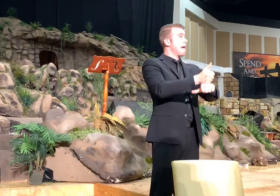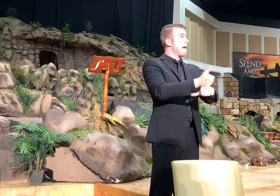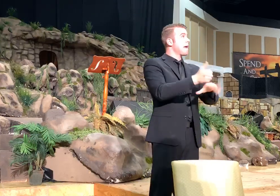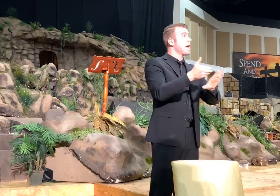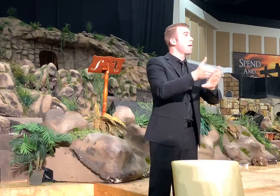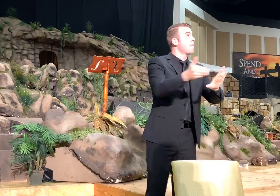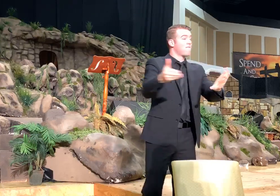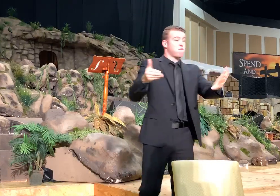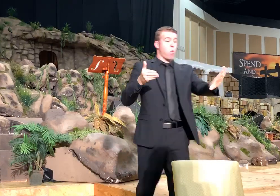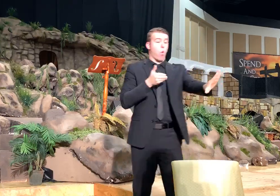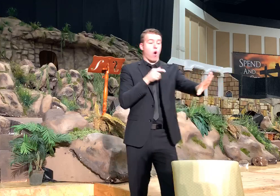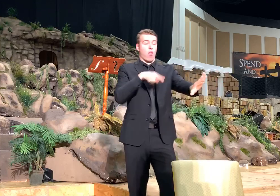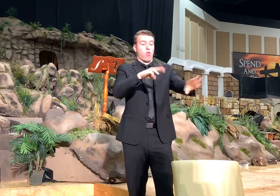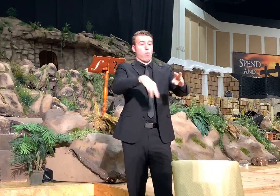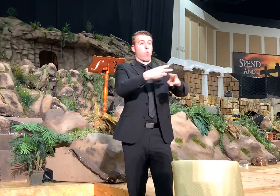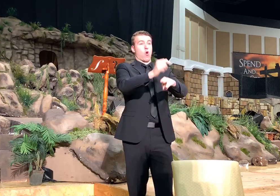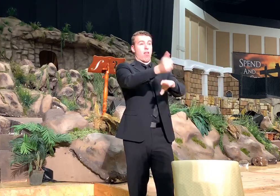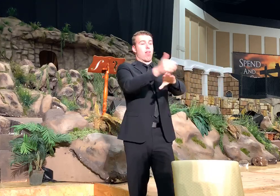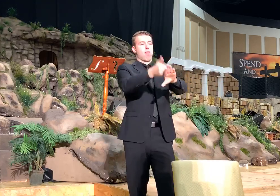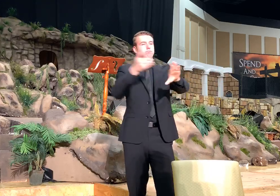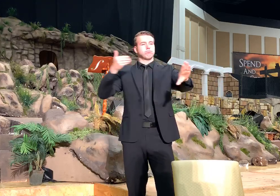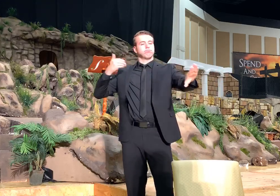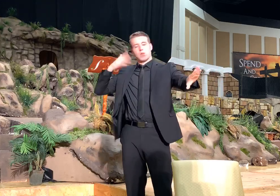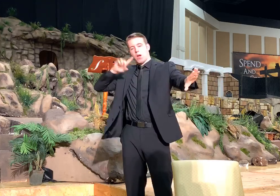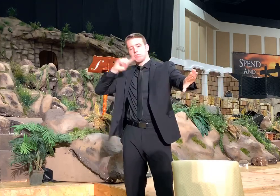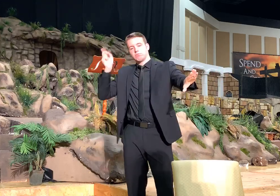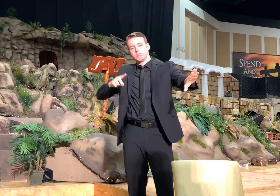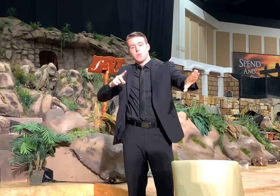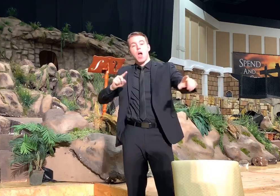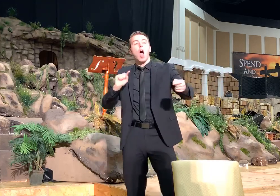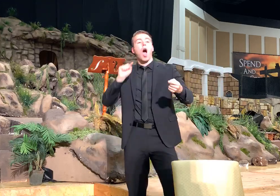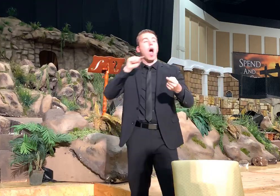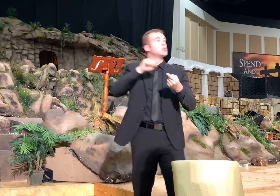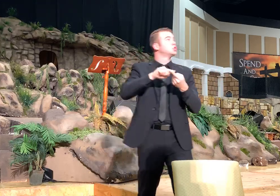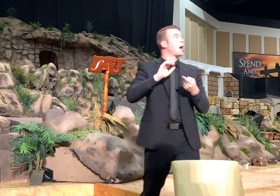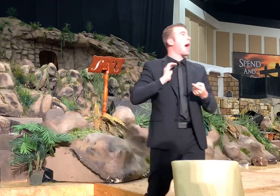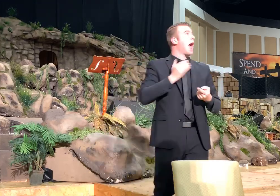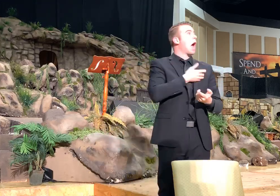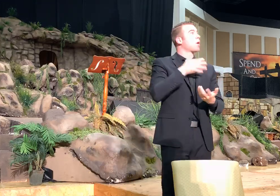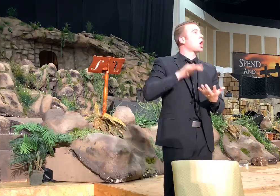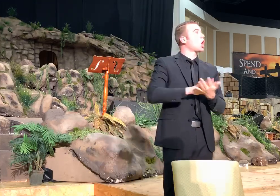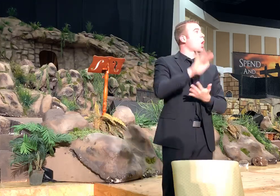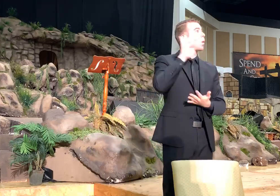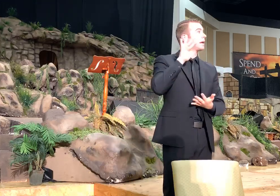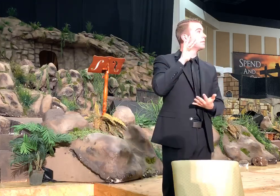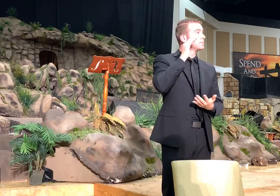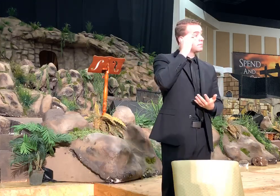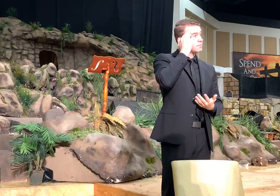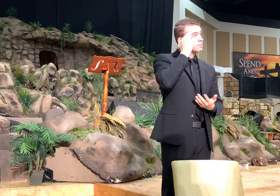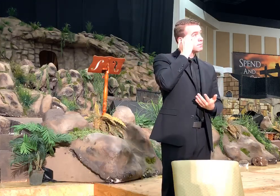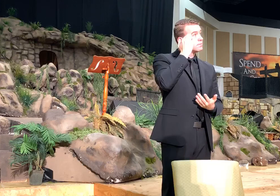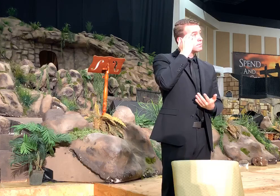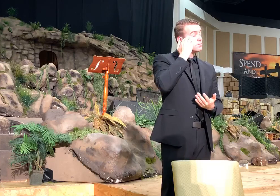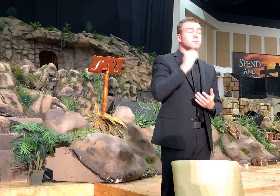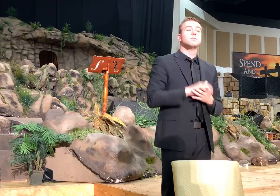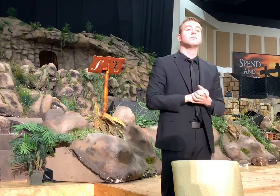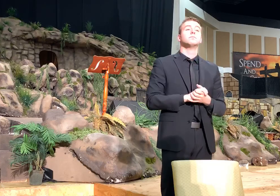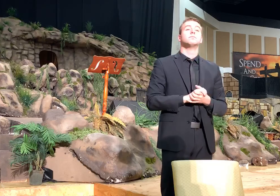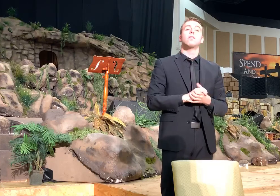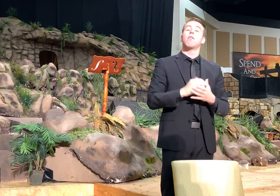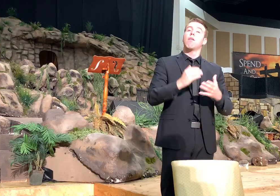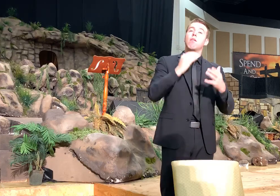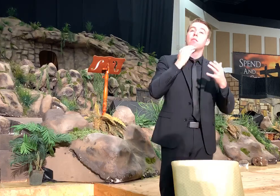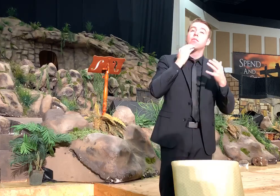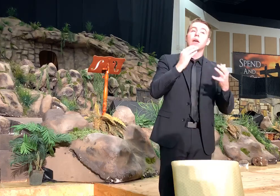the world unto our glory. Everybody said,